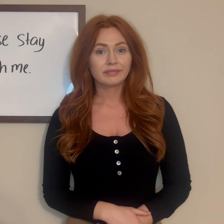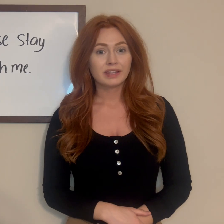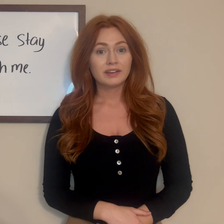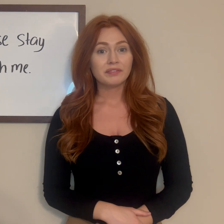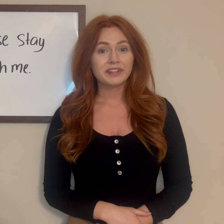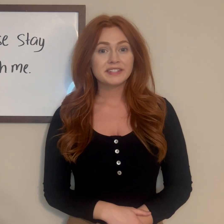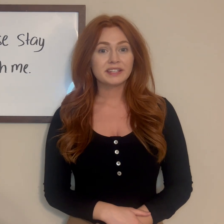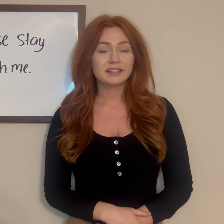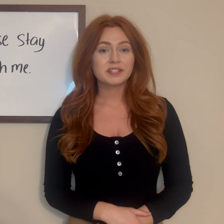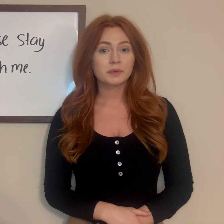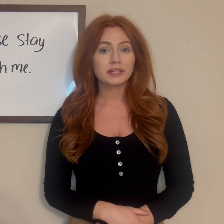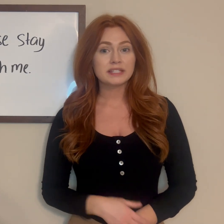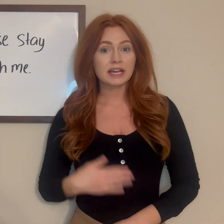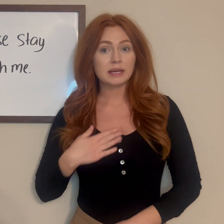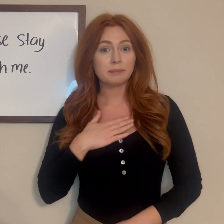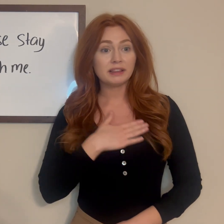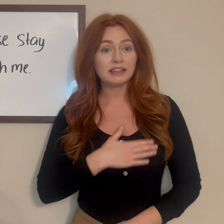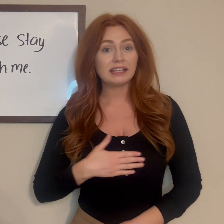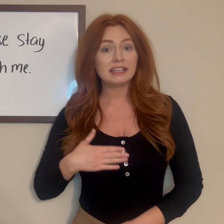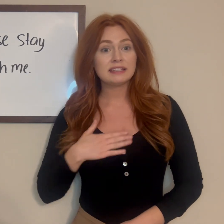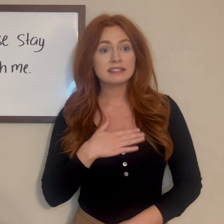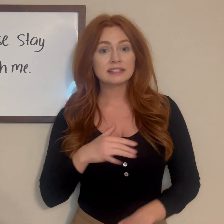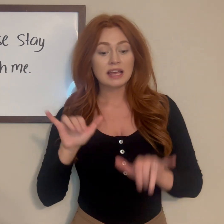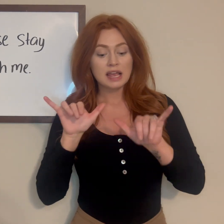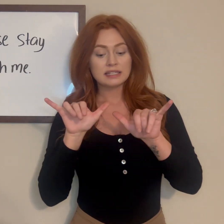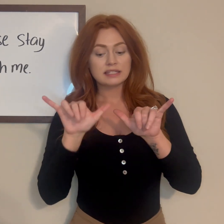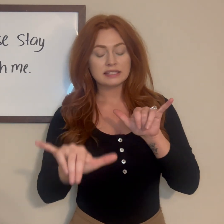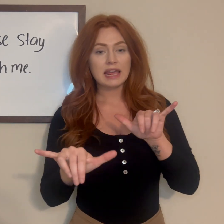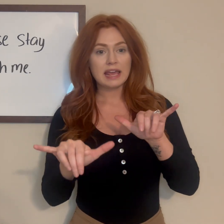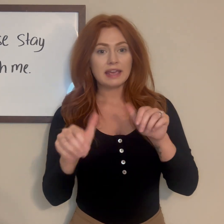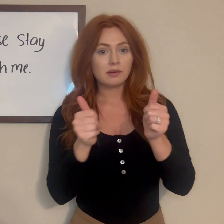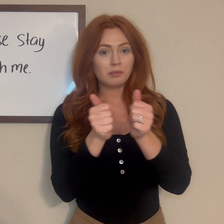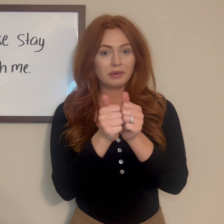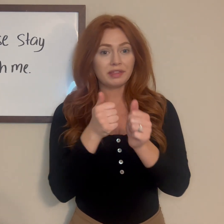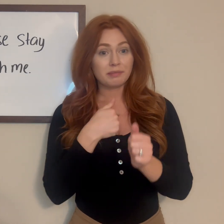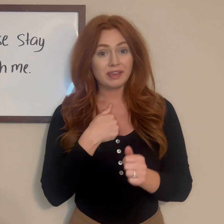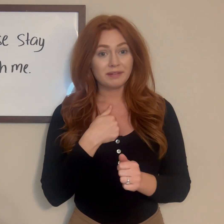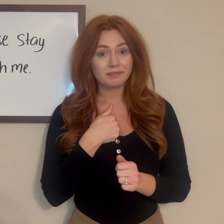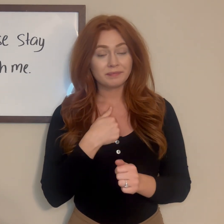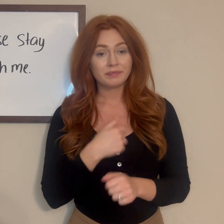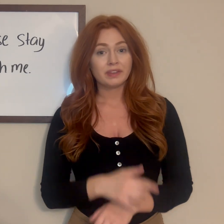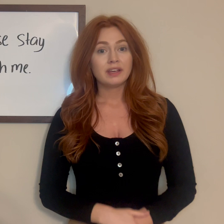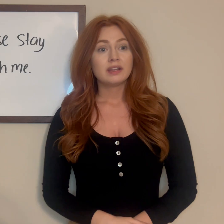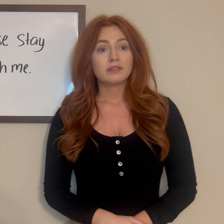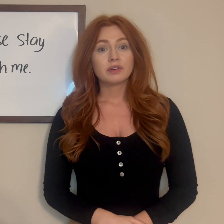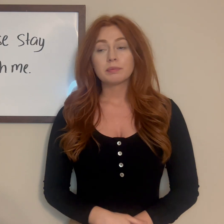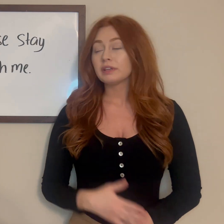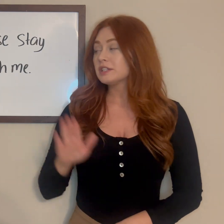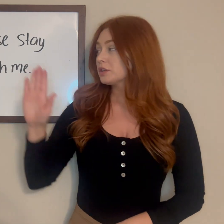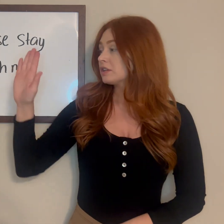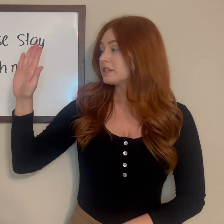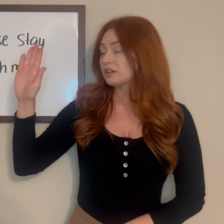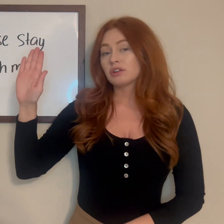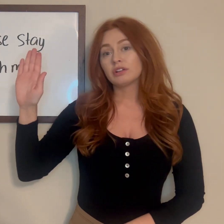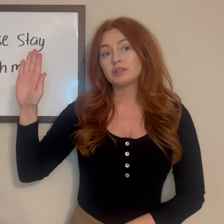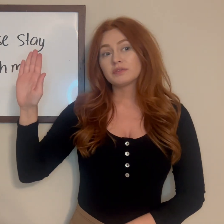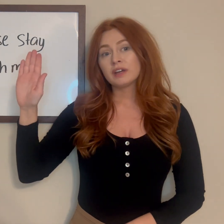For this sentence we're going to sign please stay with me. For please you're going to take your closed flap